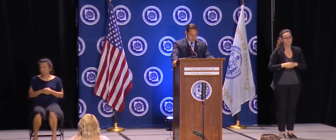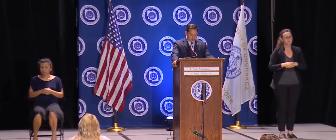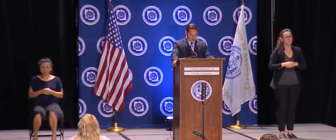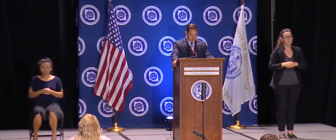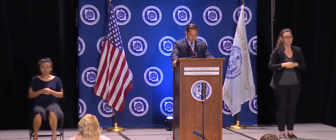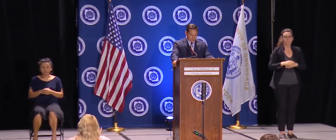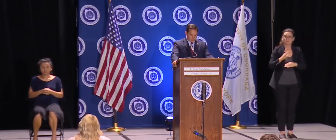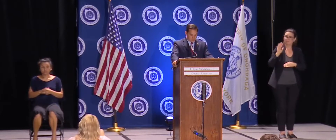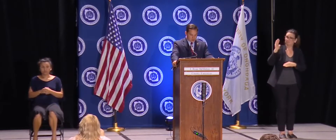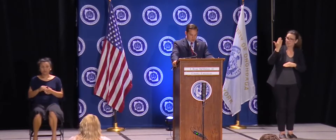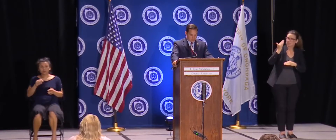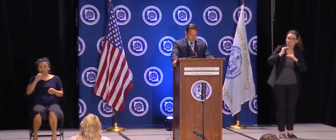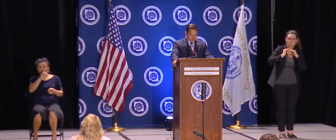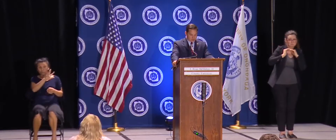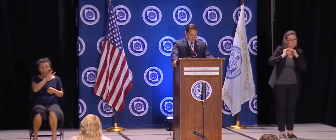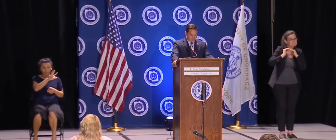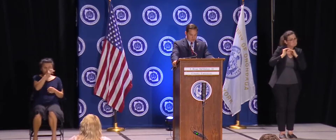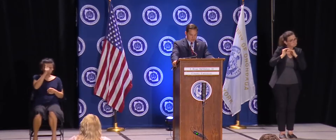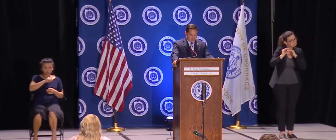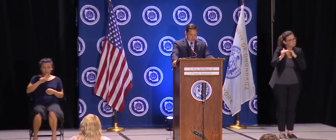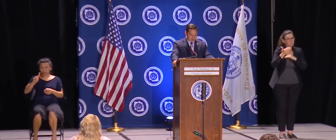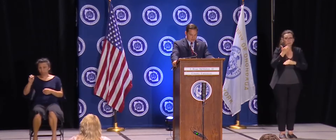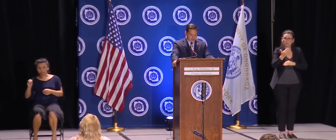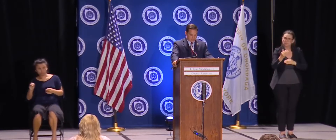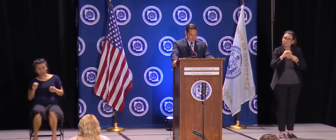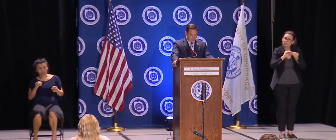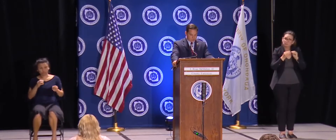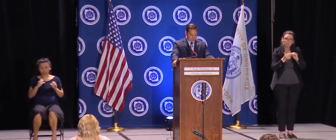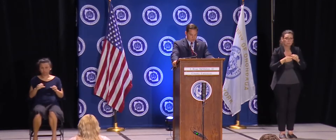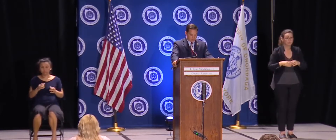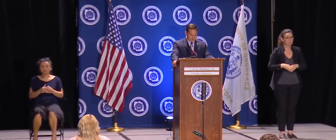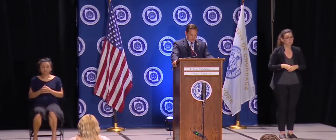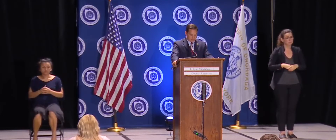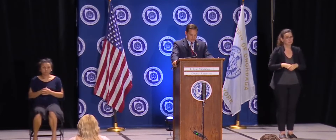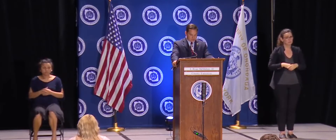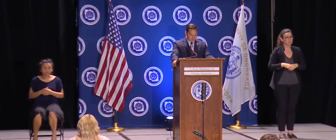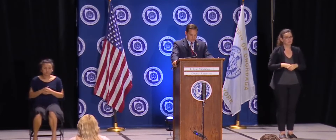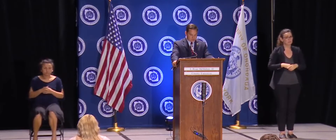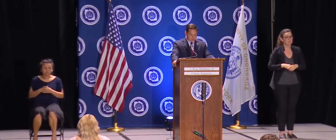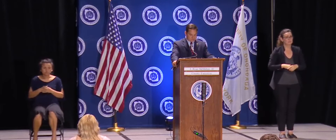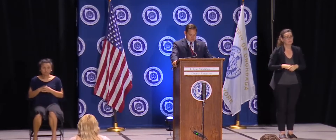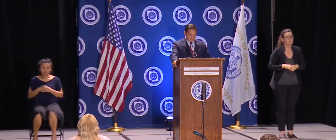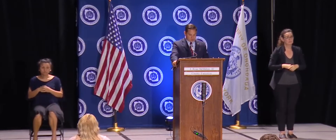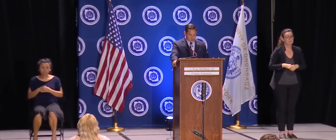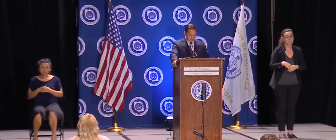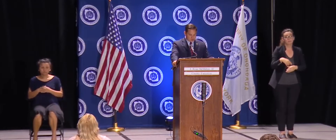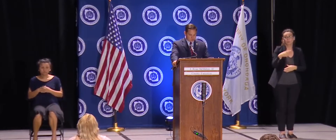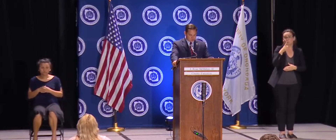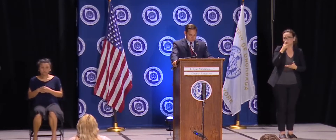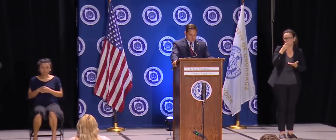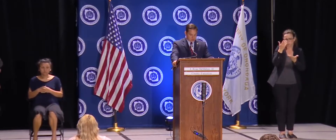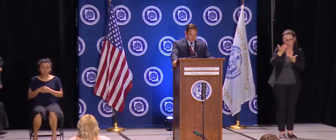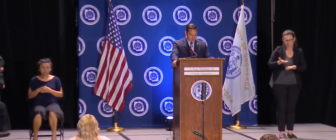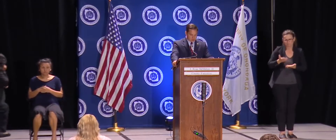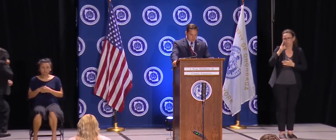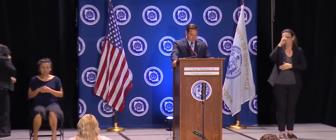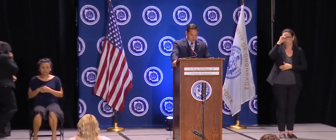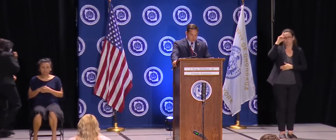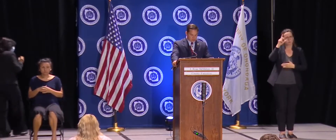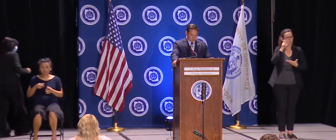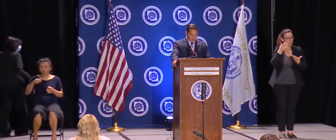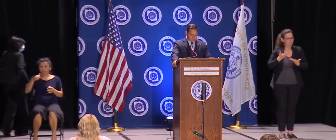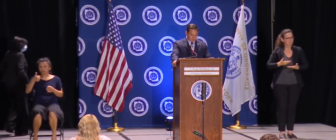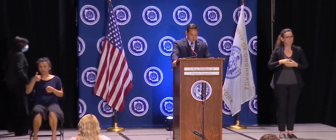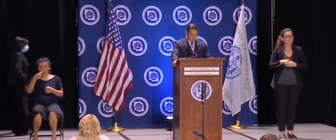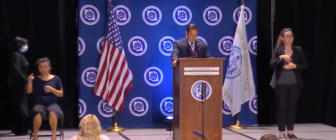in a while. In addition to that, who is in the hospital? We have six Caucasians, two African